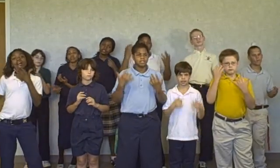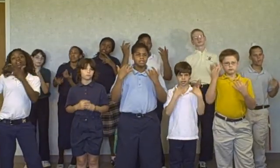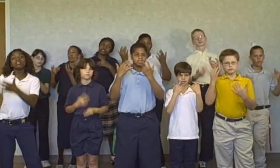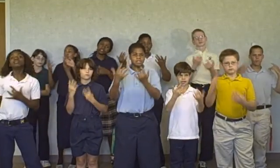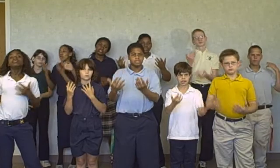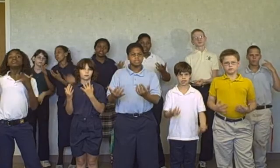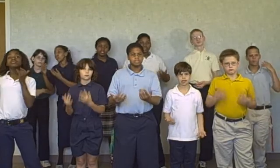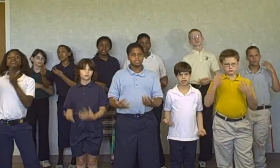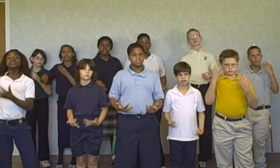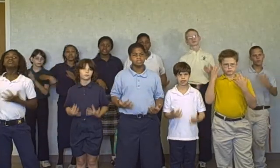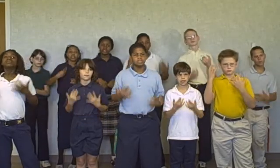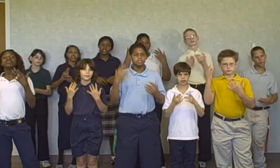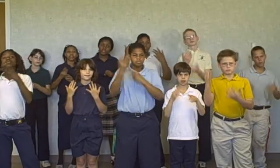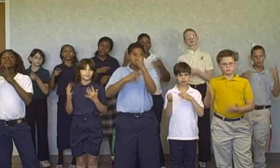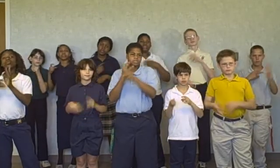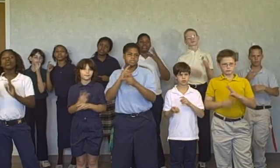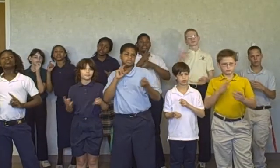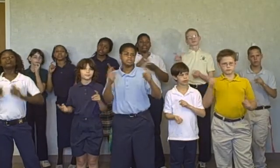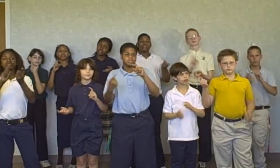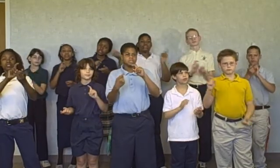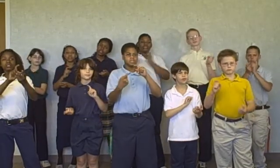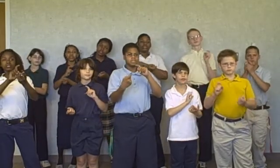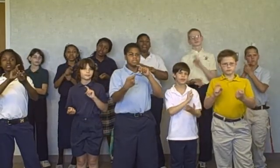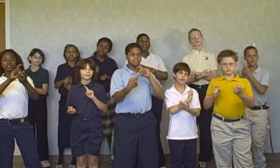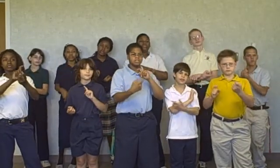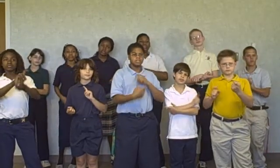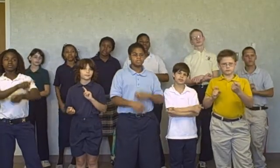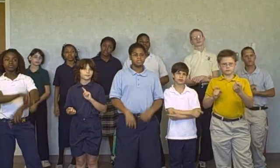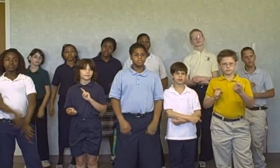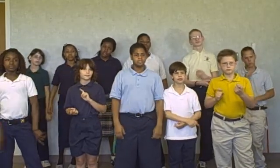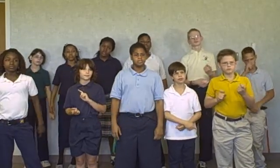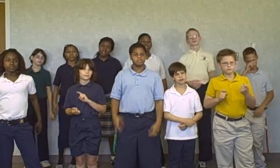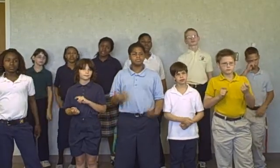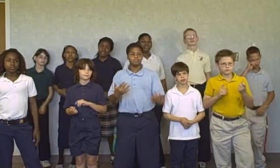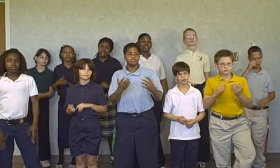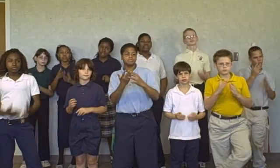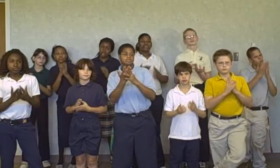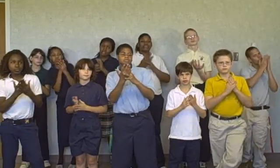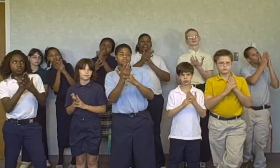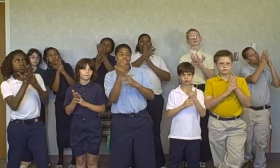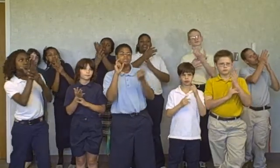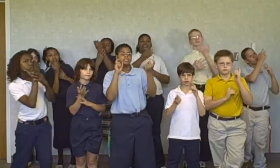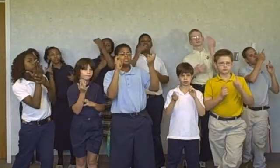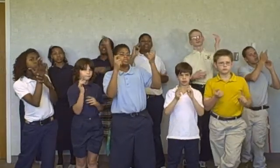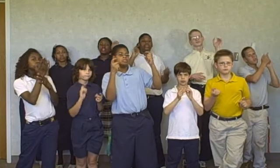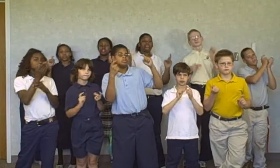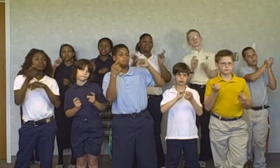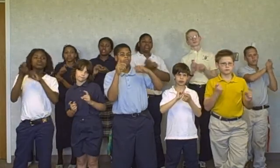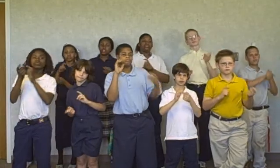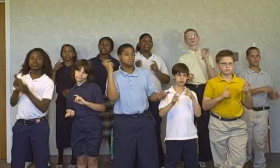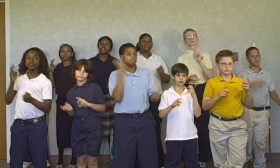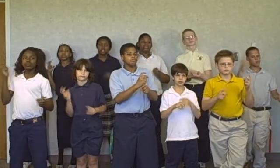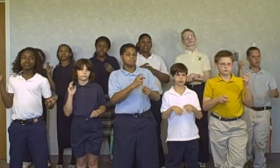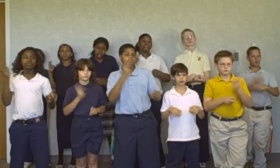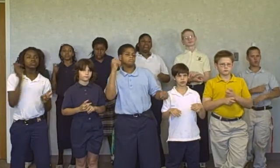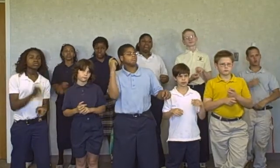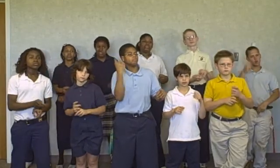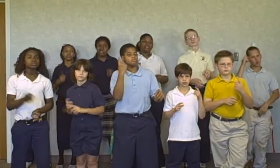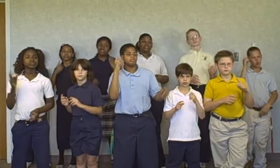waiting on the world to change. It's hard to be persistent when we're standing